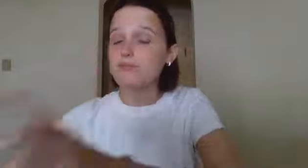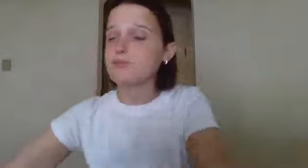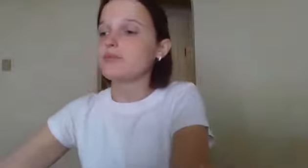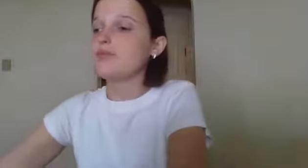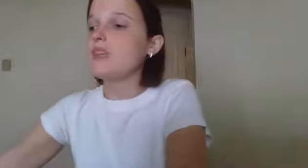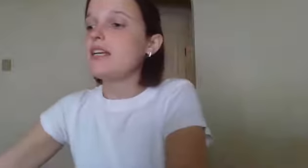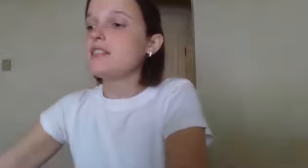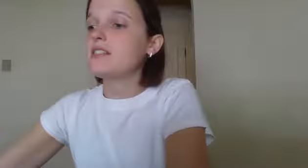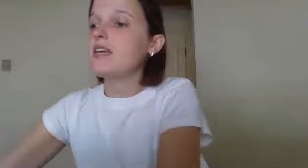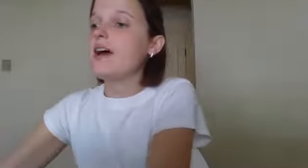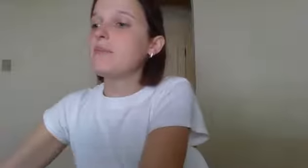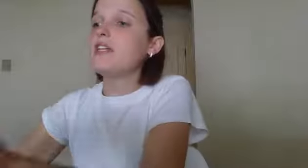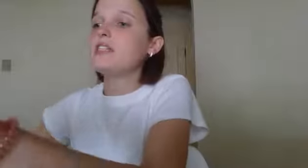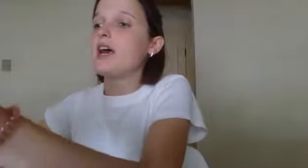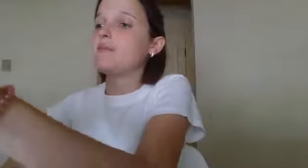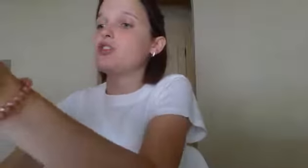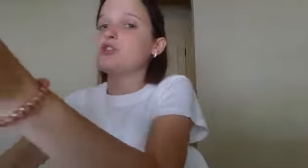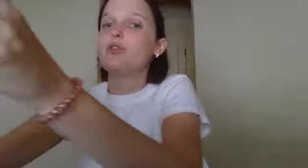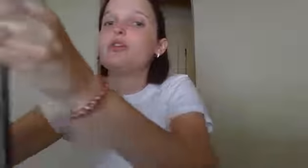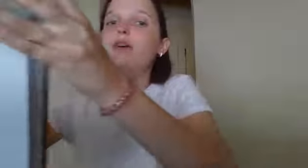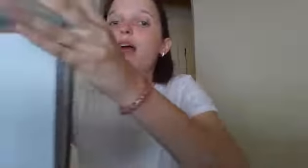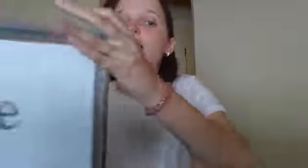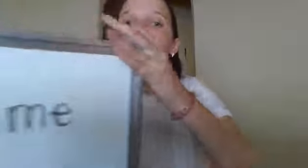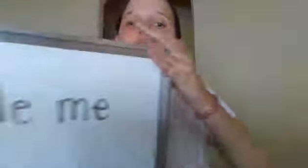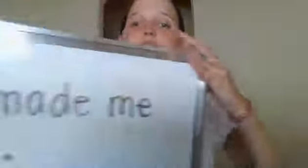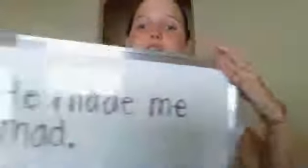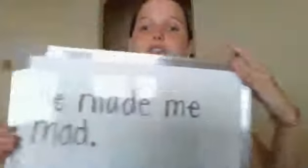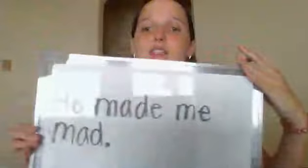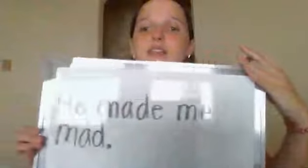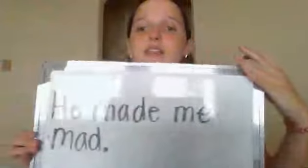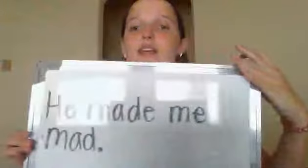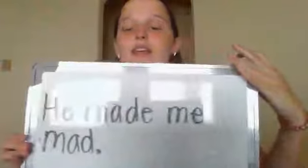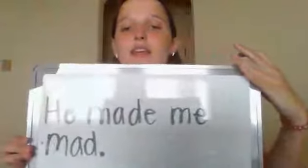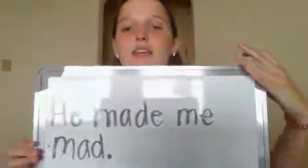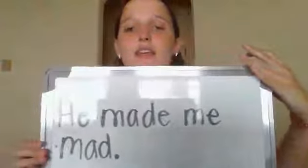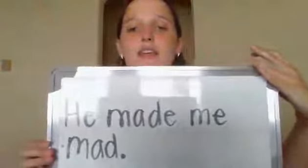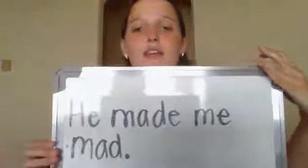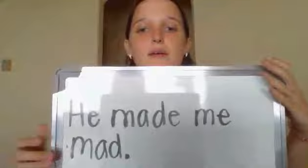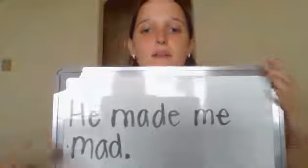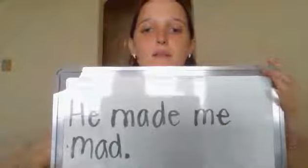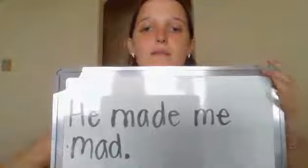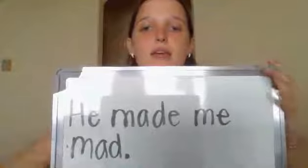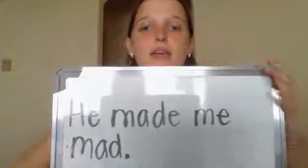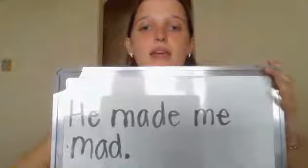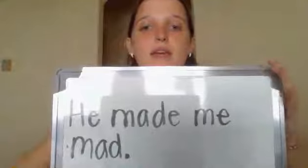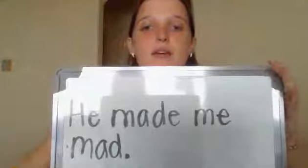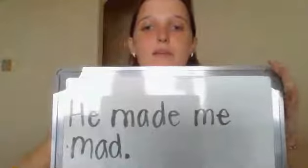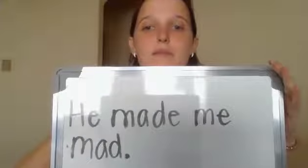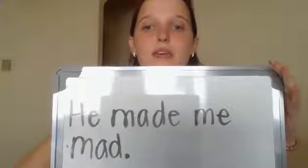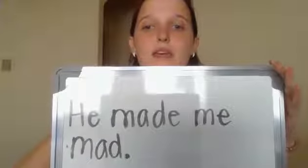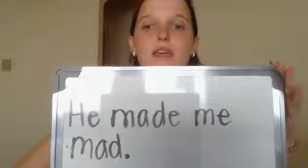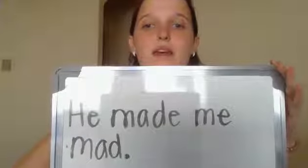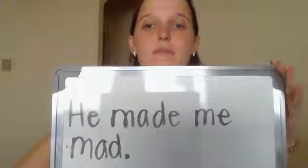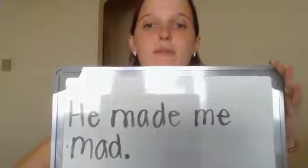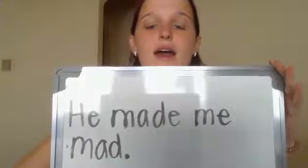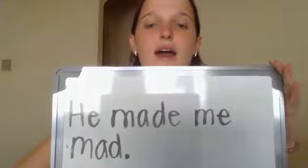and see how many times you can write the sentence he made me mad.